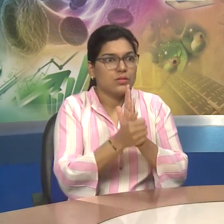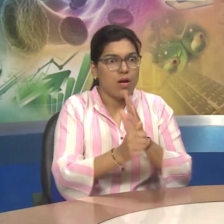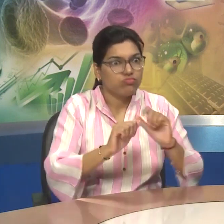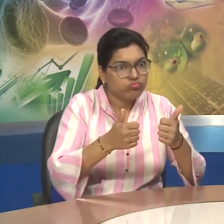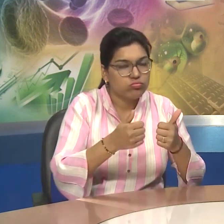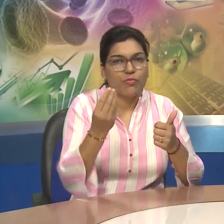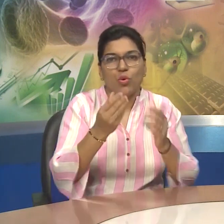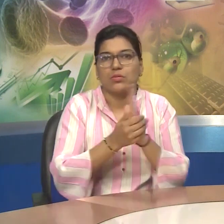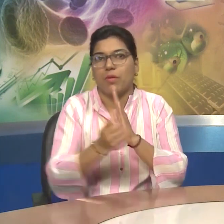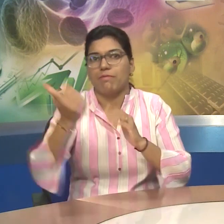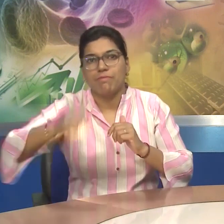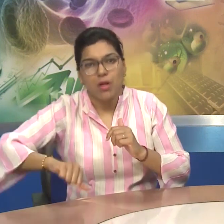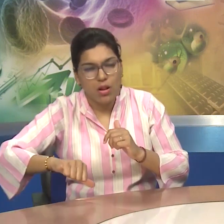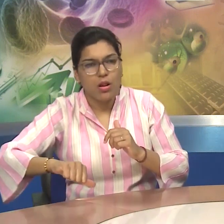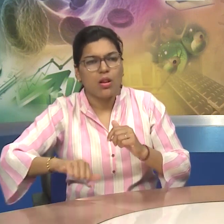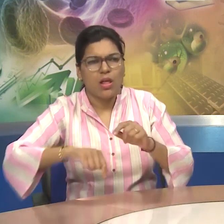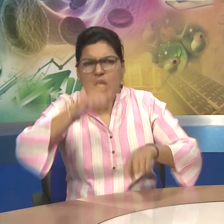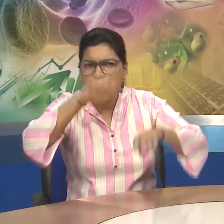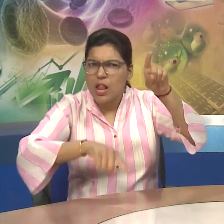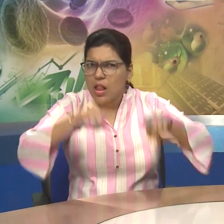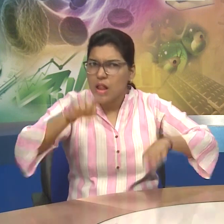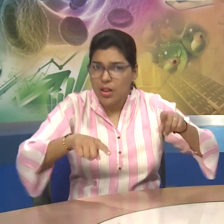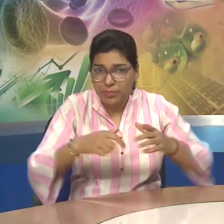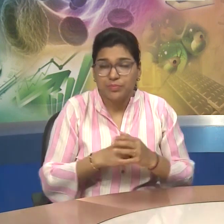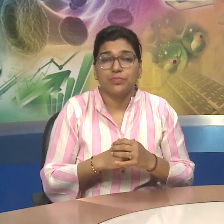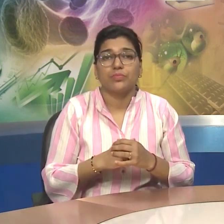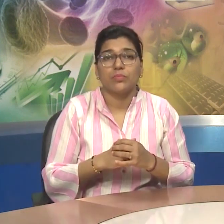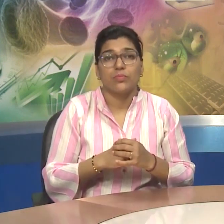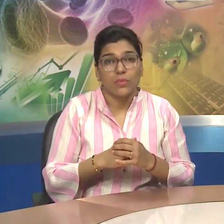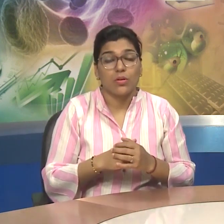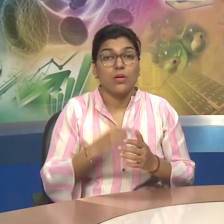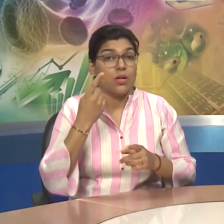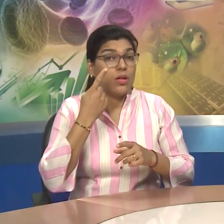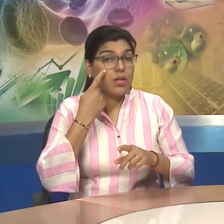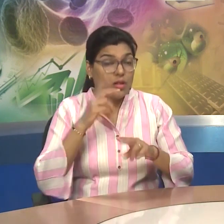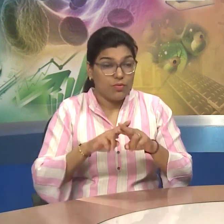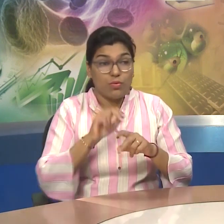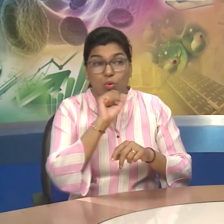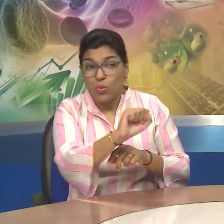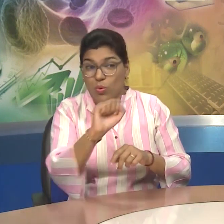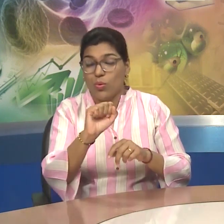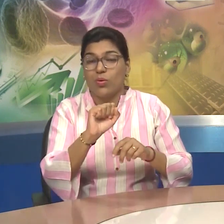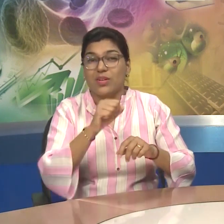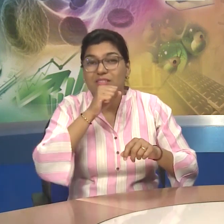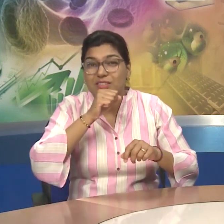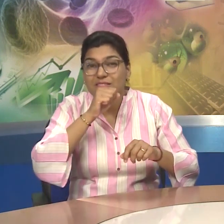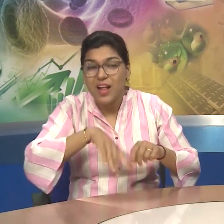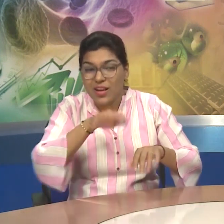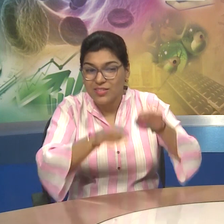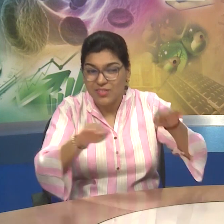If they lack these skills or if